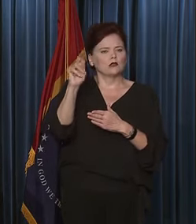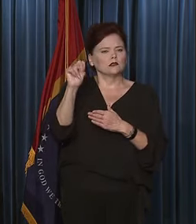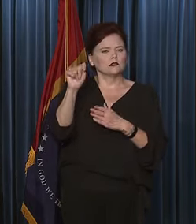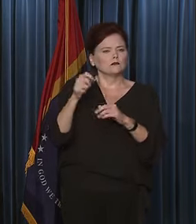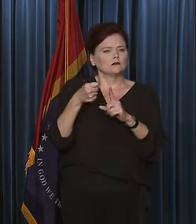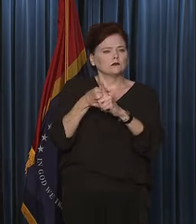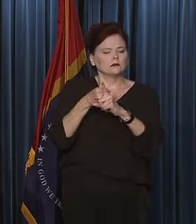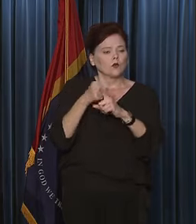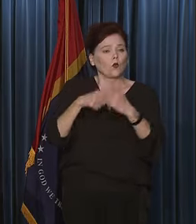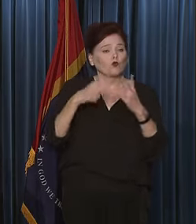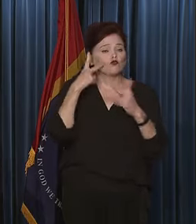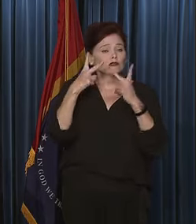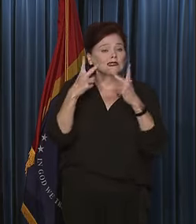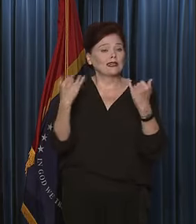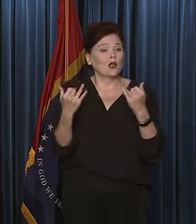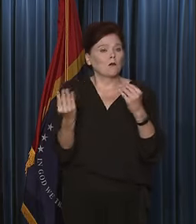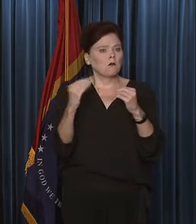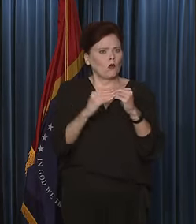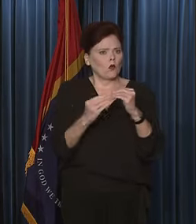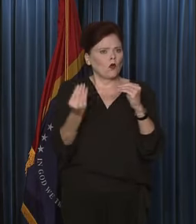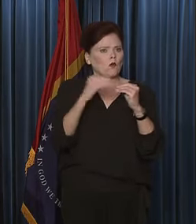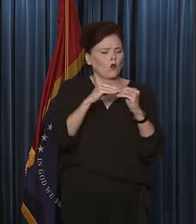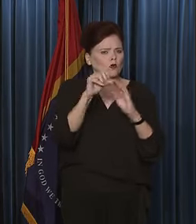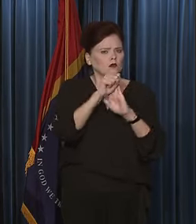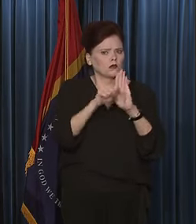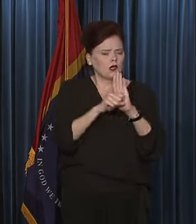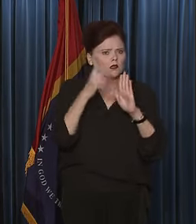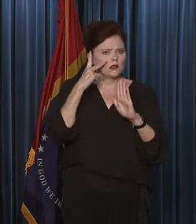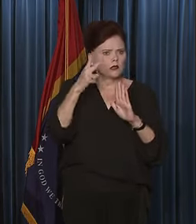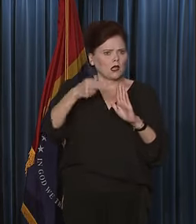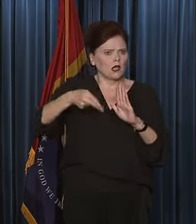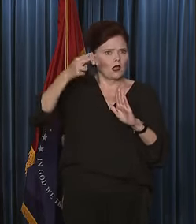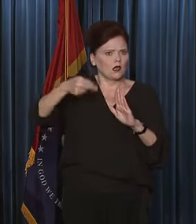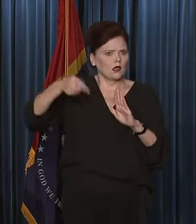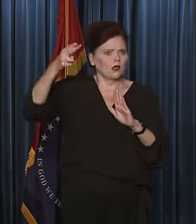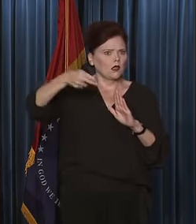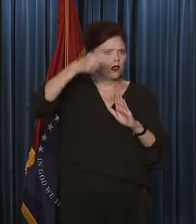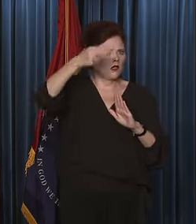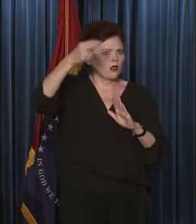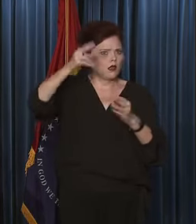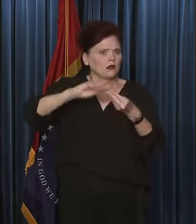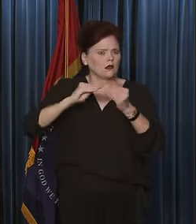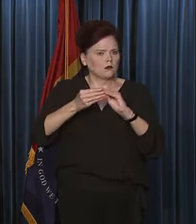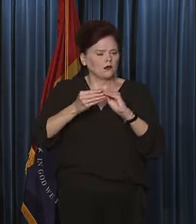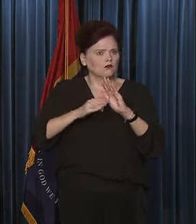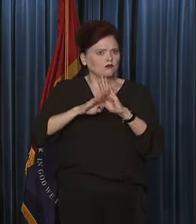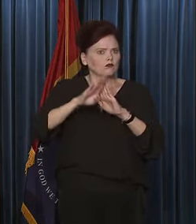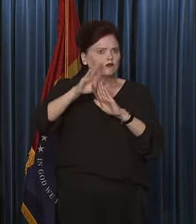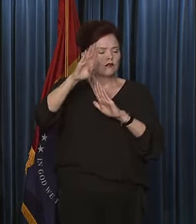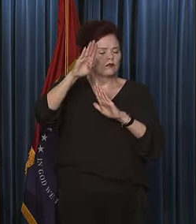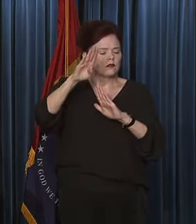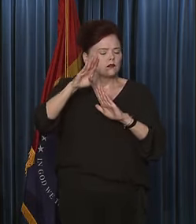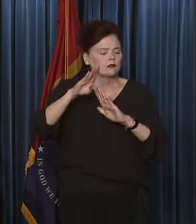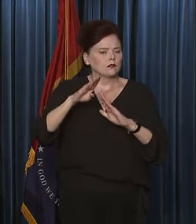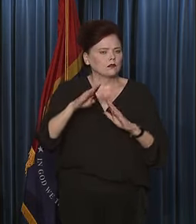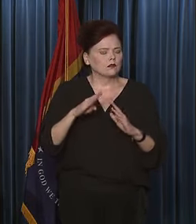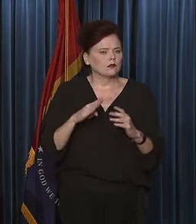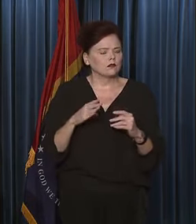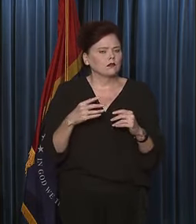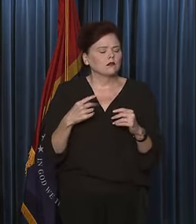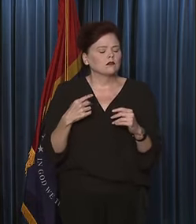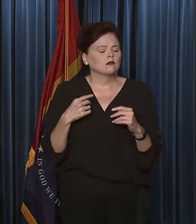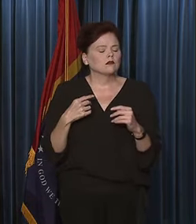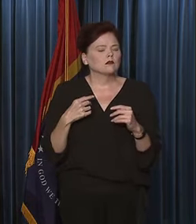is more and more states are seeing higher and higher cases. And so